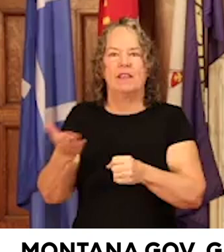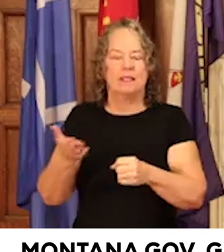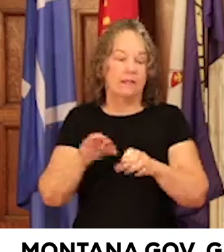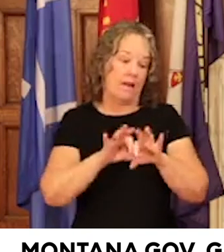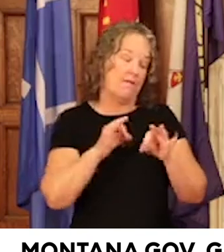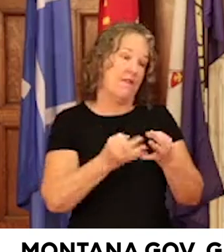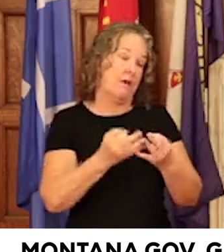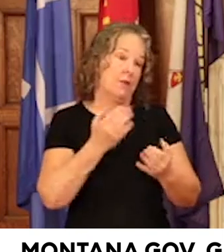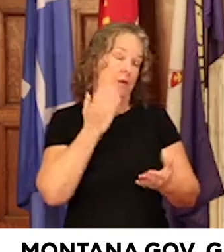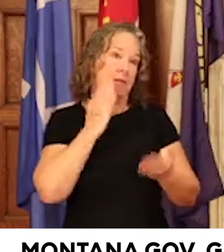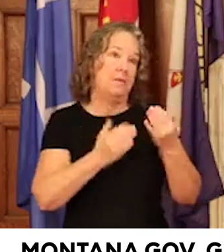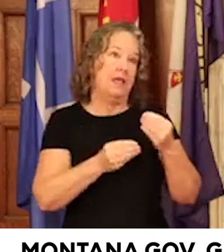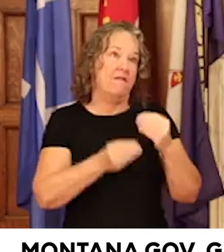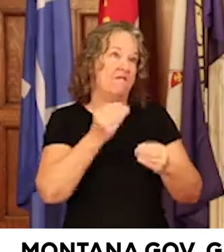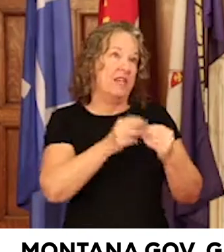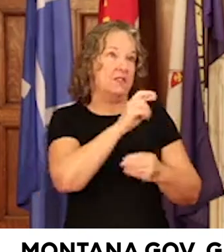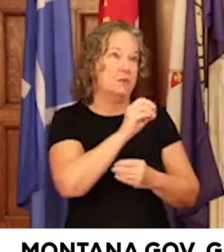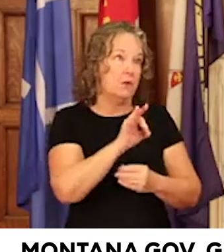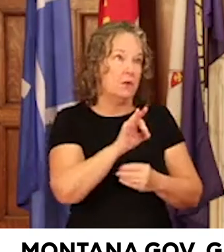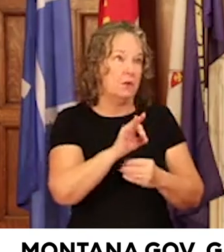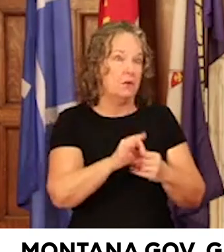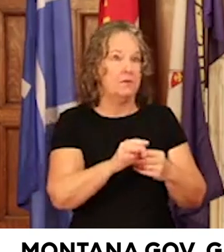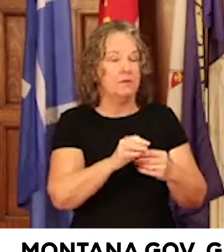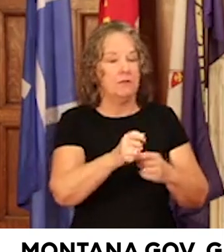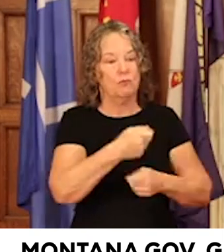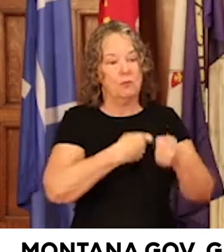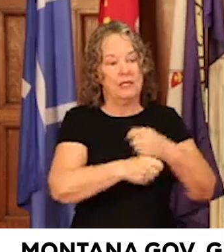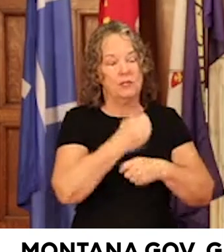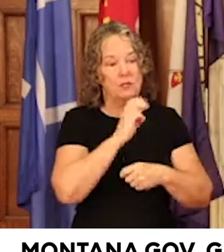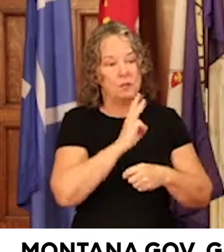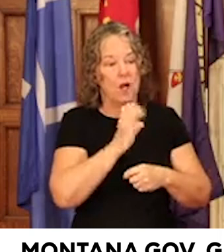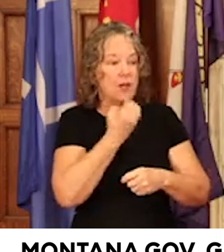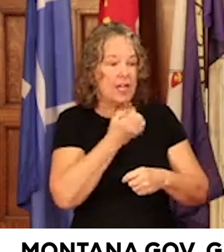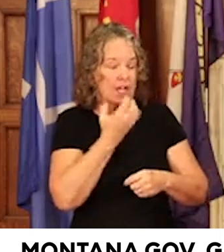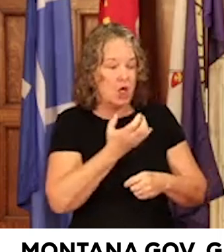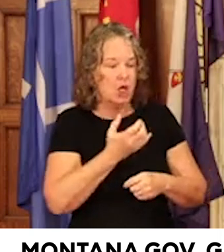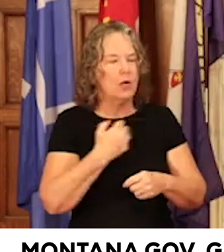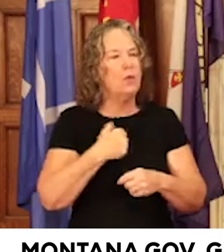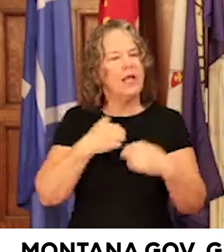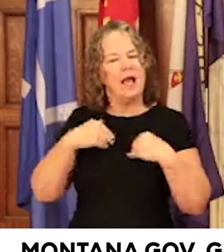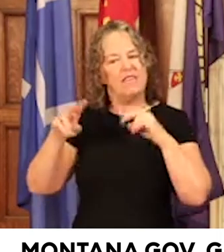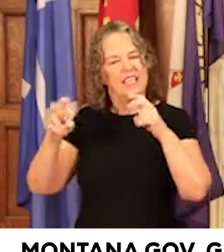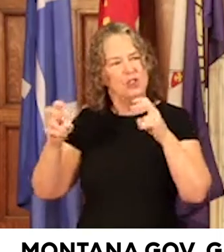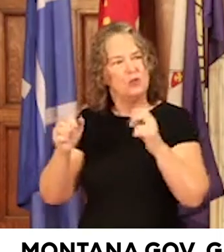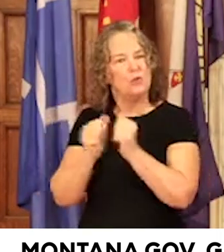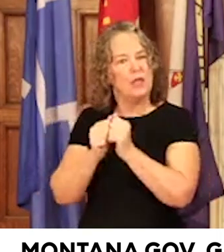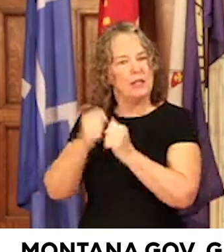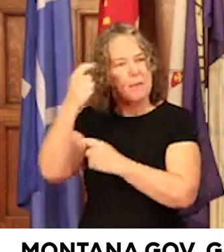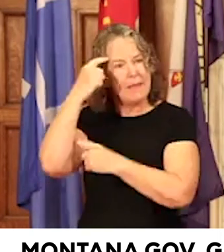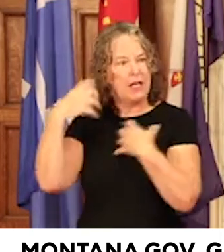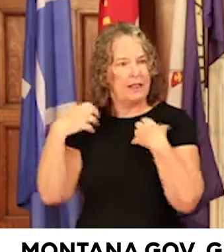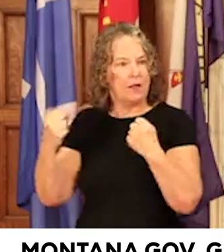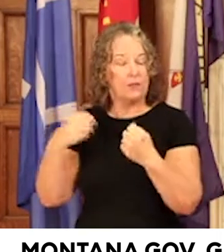patch the roof, put in a new water heater. We have some issues with mental health. That's why we proposed